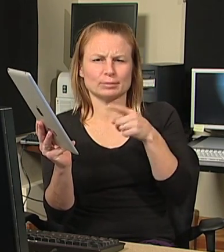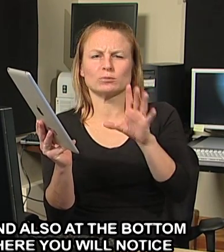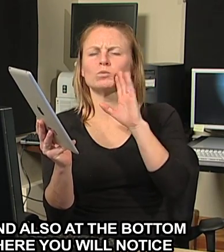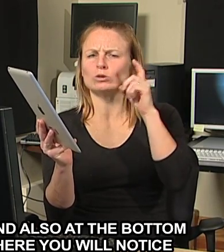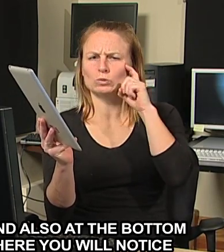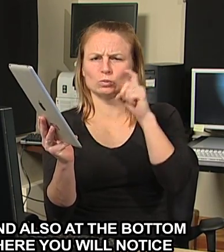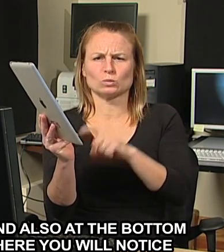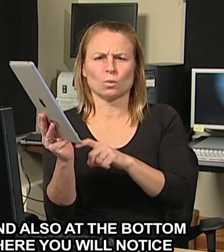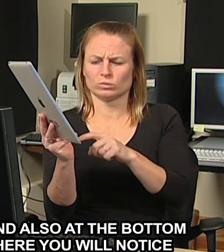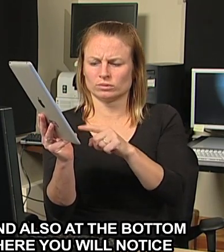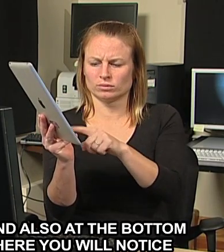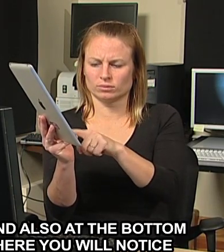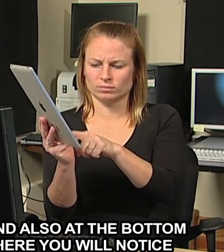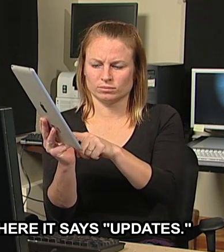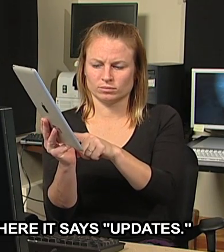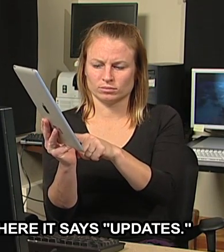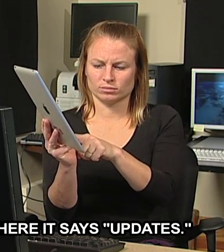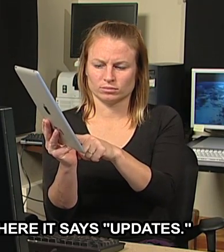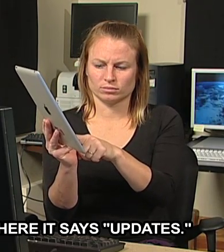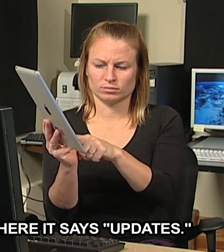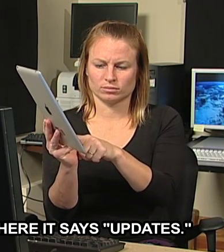And also at the bottom here you'll notice where it says updates.